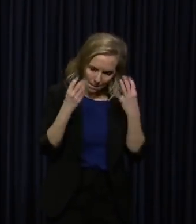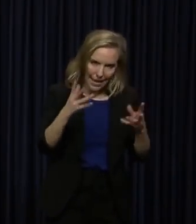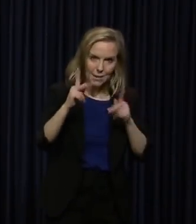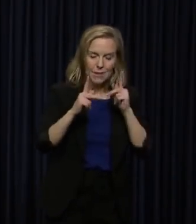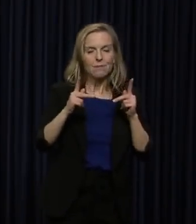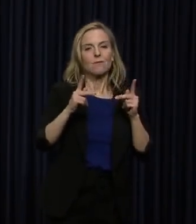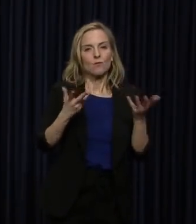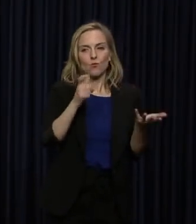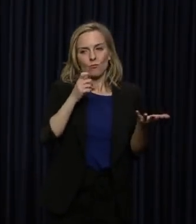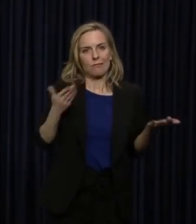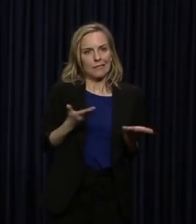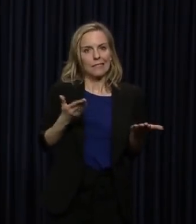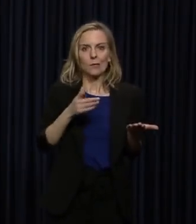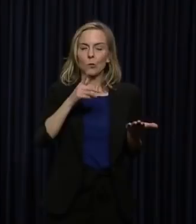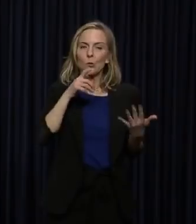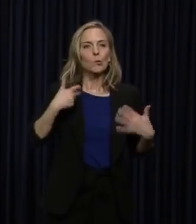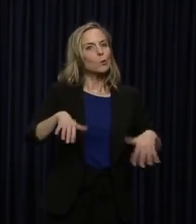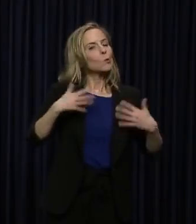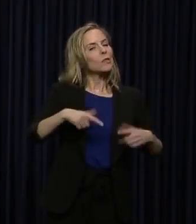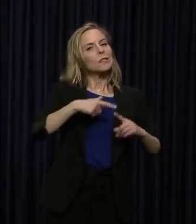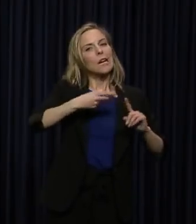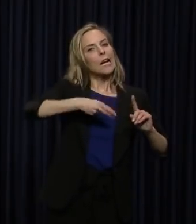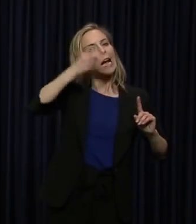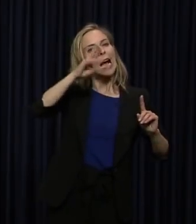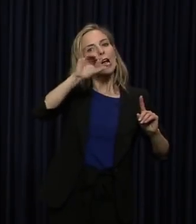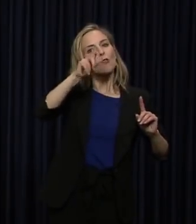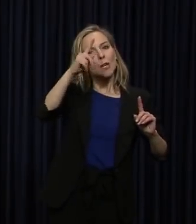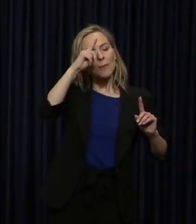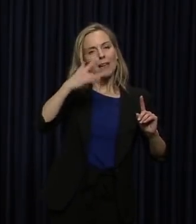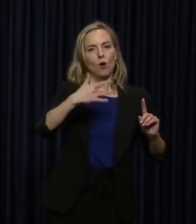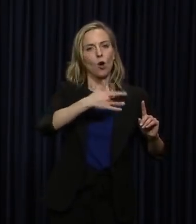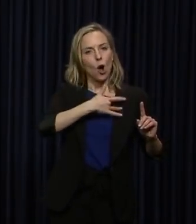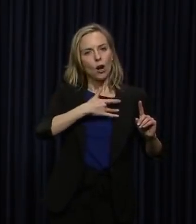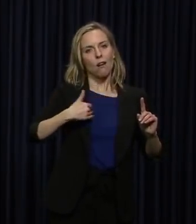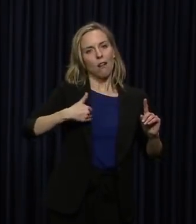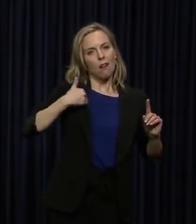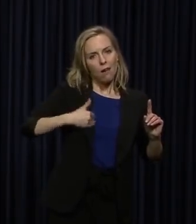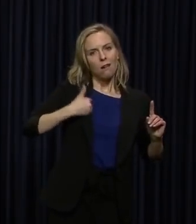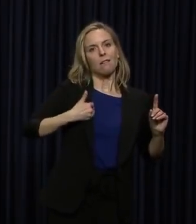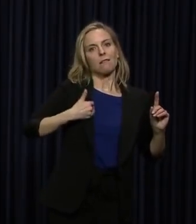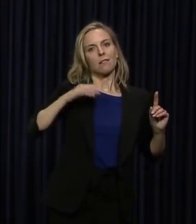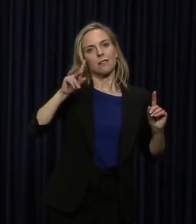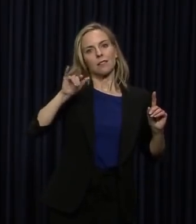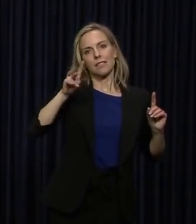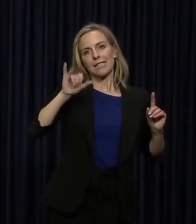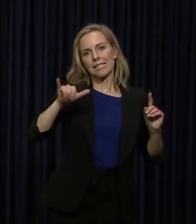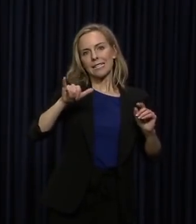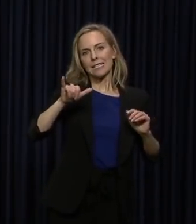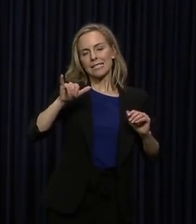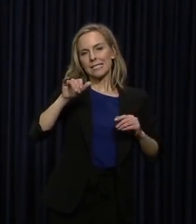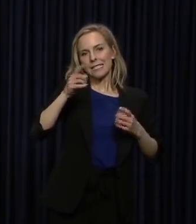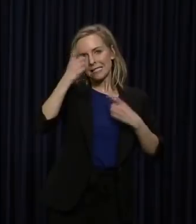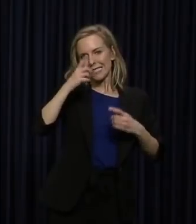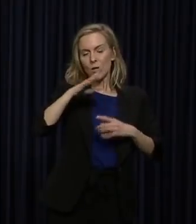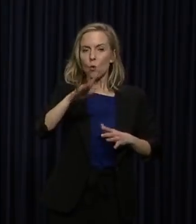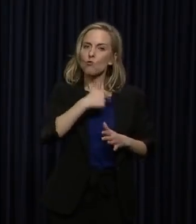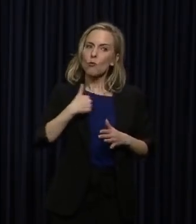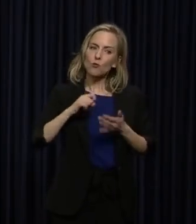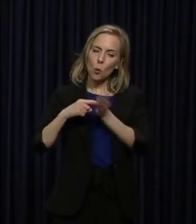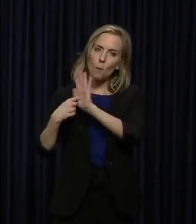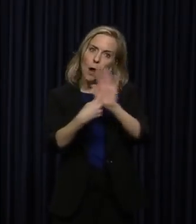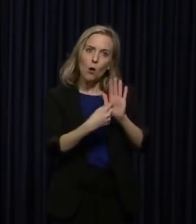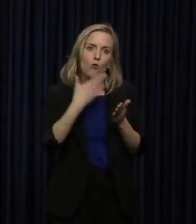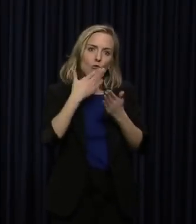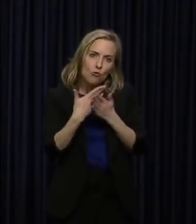folks that are at risk because of heart, lung, or kidney disease. And everything that we can do in this to model good